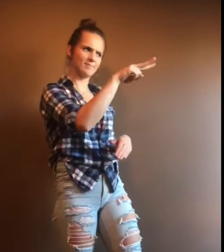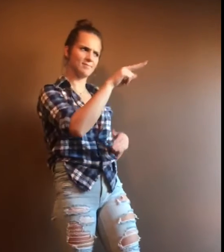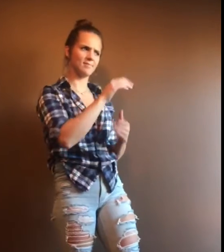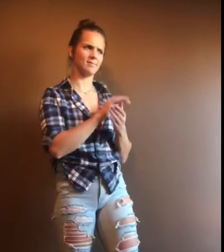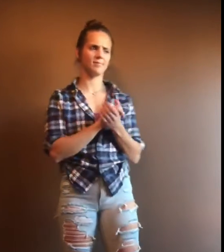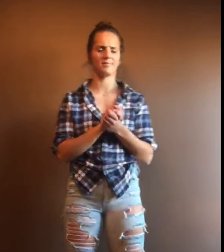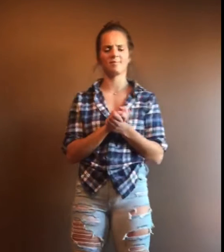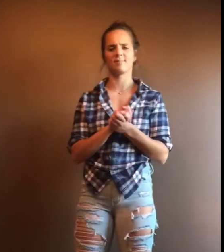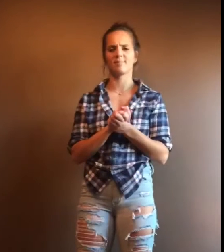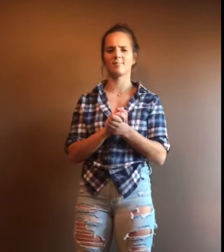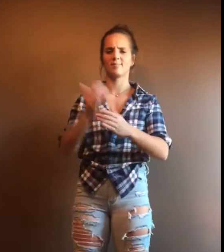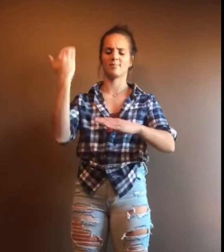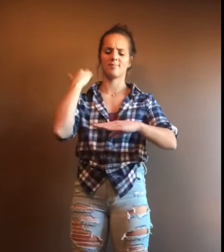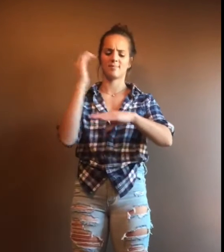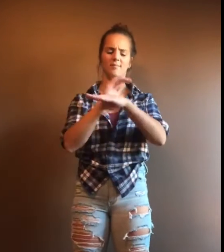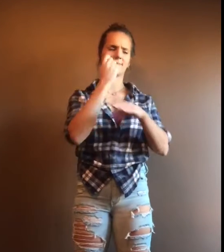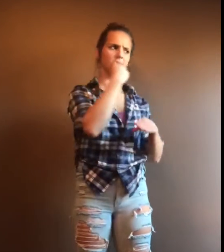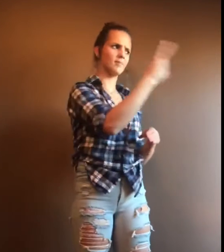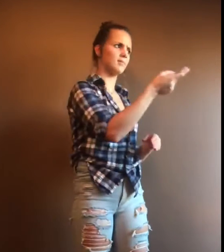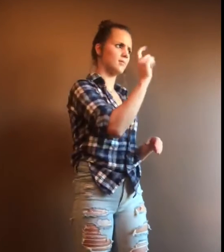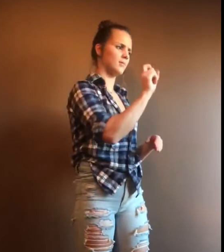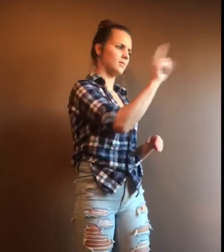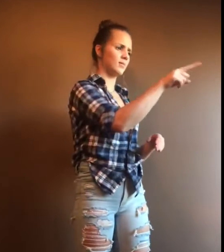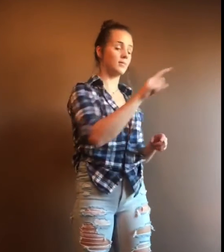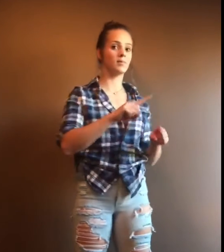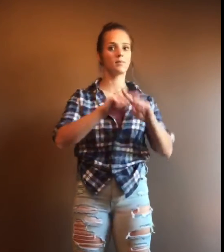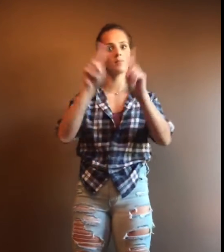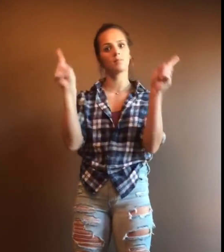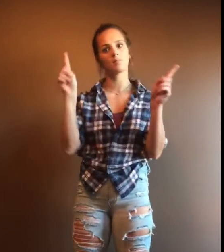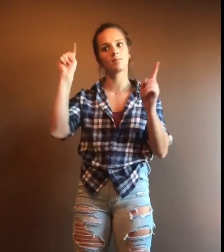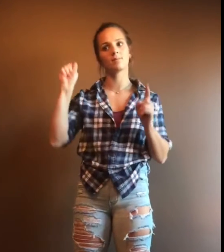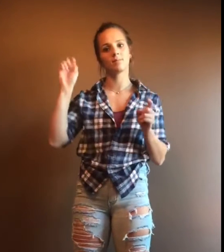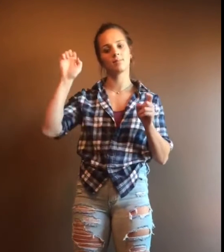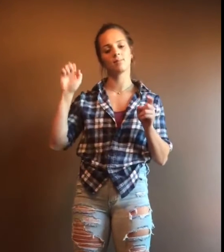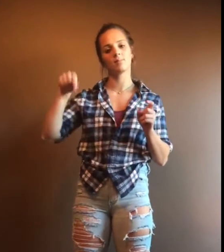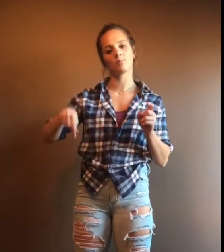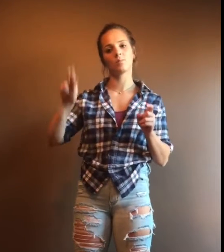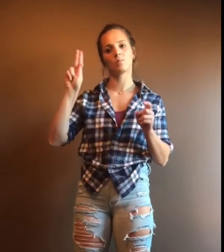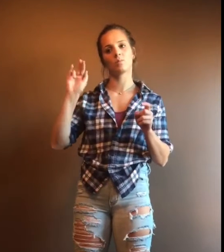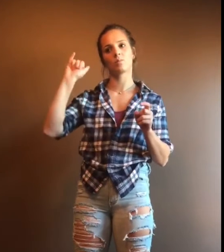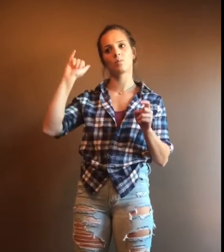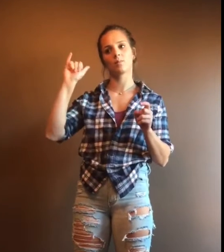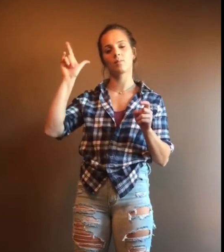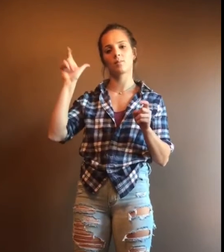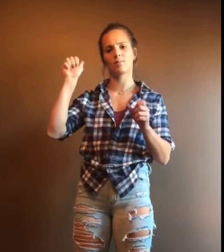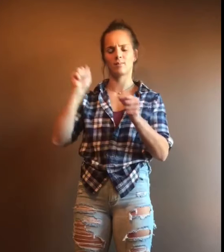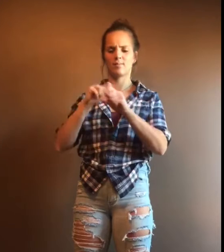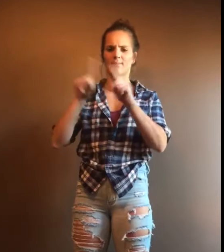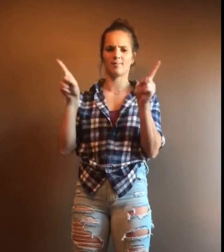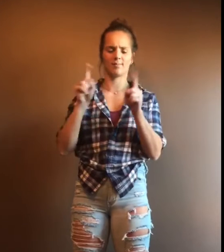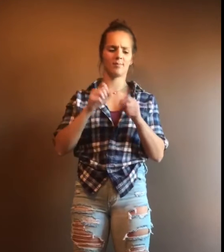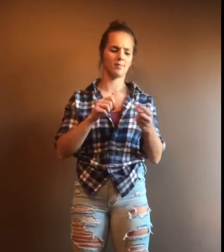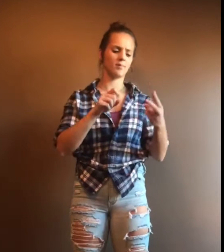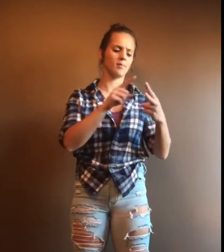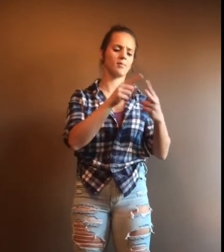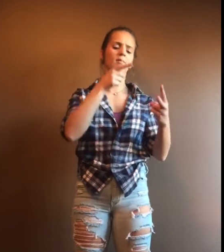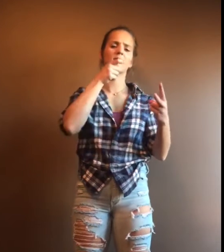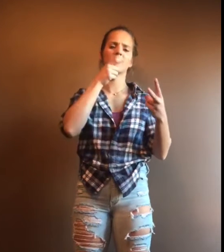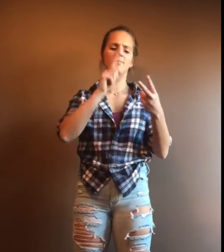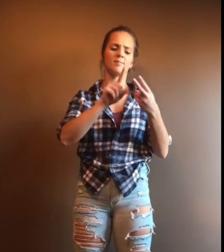see that smile you were hiding Last night I told you I need you That's the last time I drink tequila Super lemon and